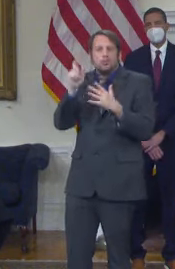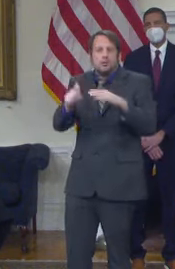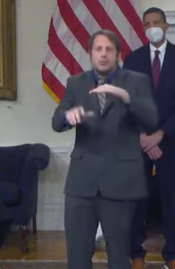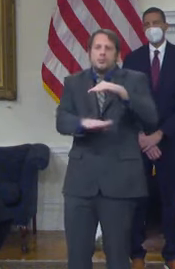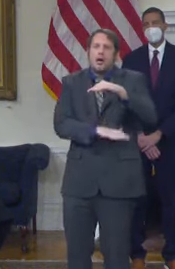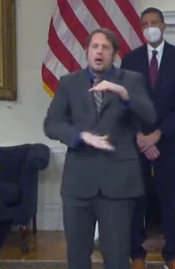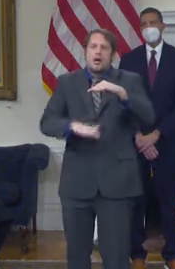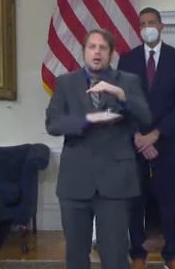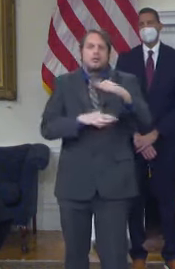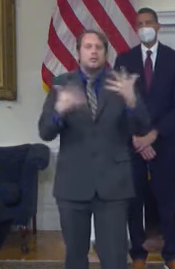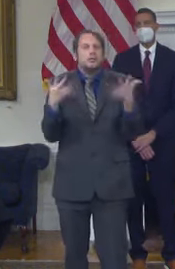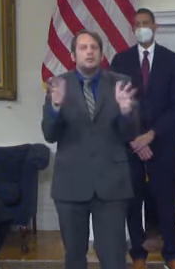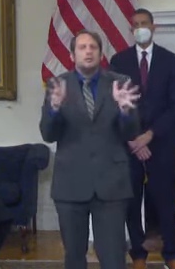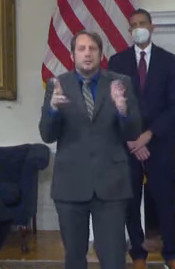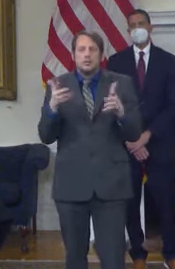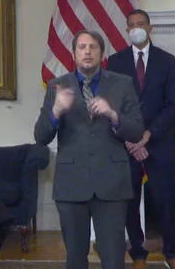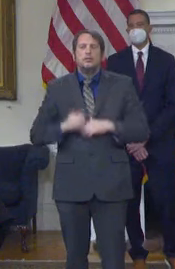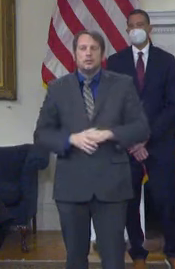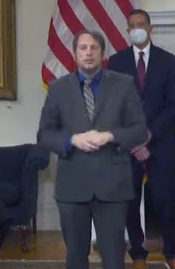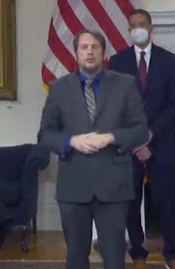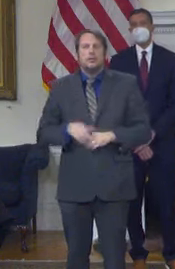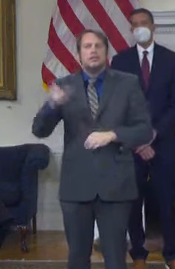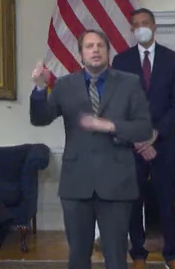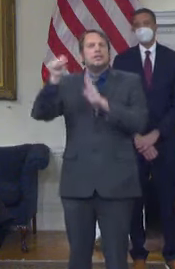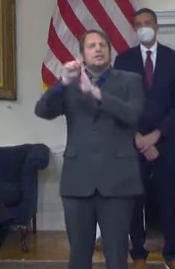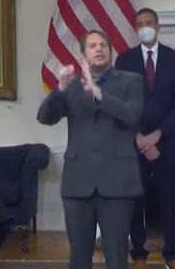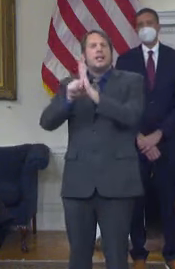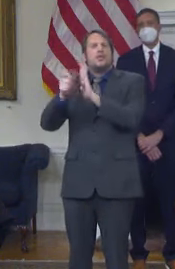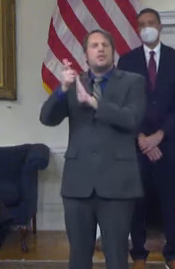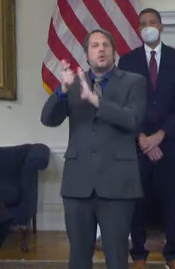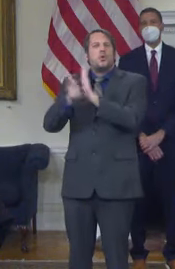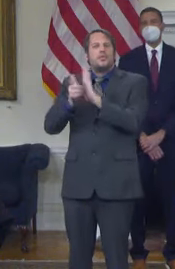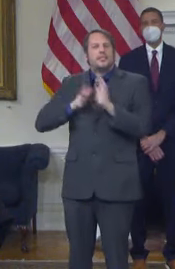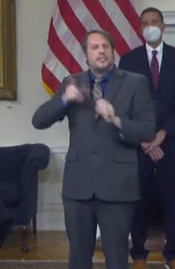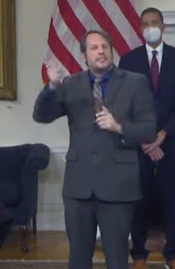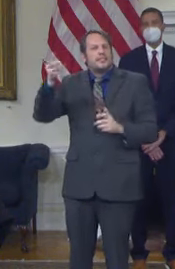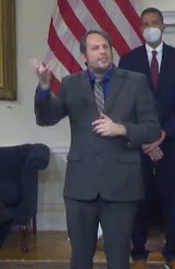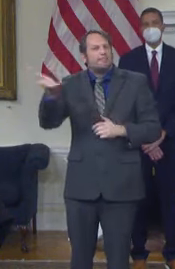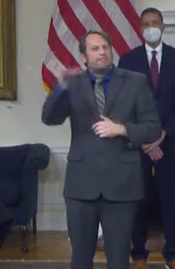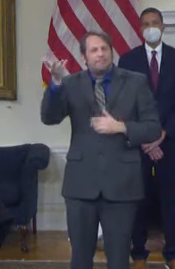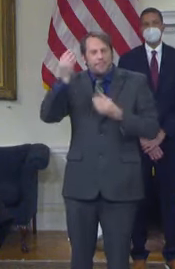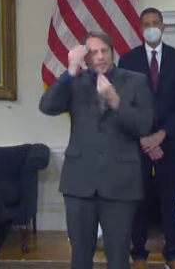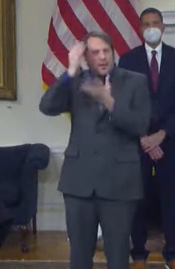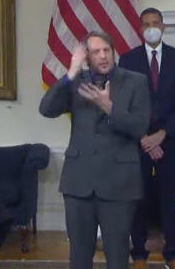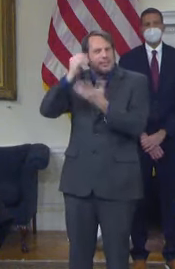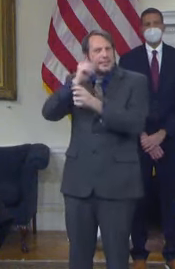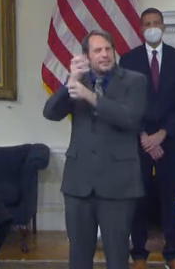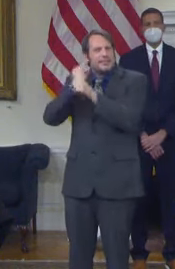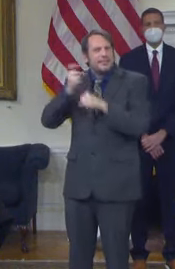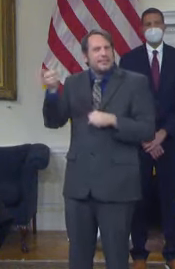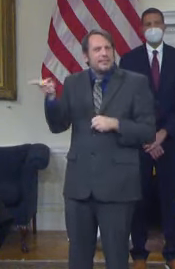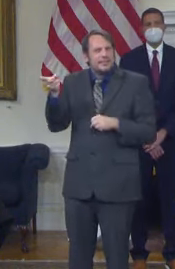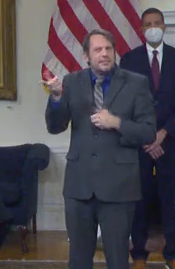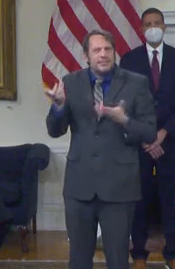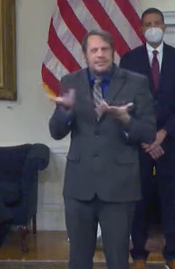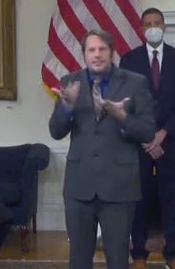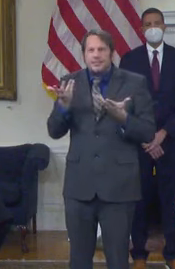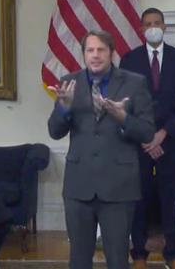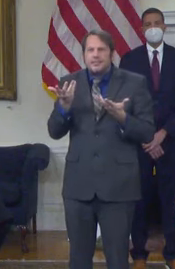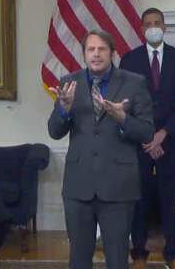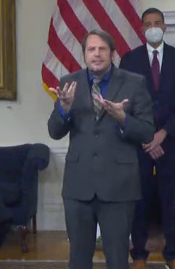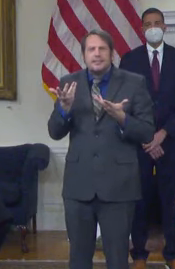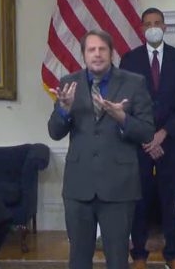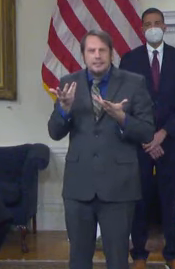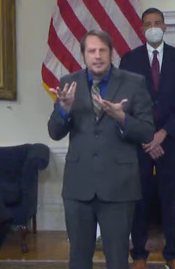We're not getting it from her office. You know, she instead lashed out and, you know, started attacking me personally when all we're looking